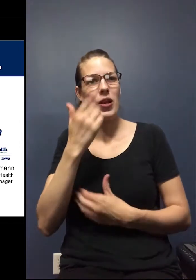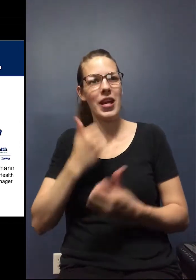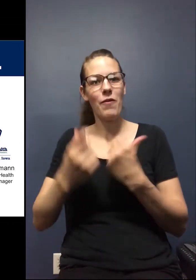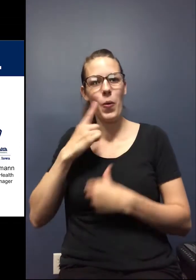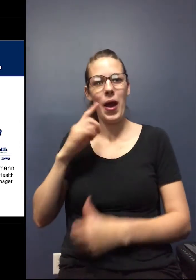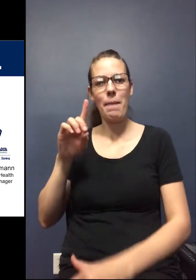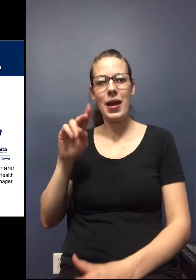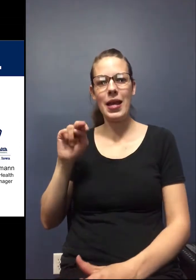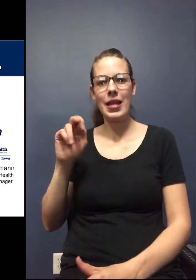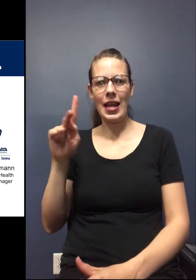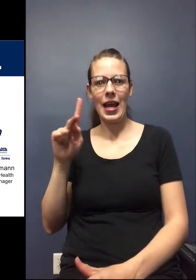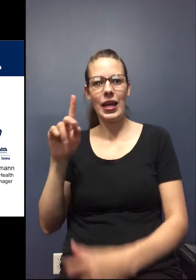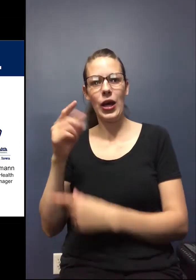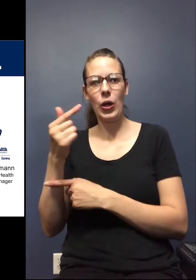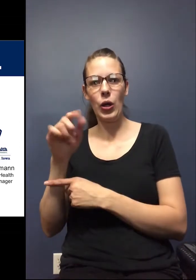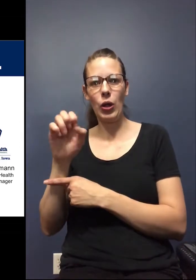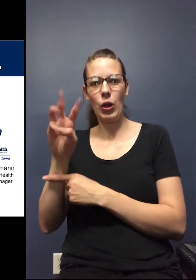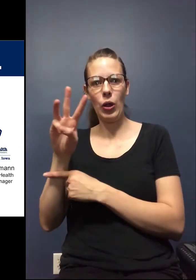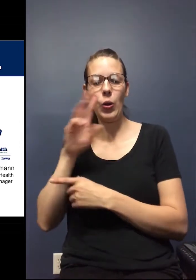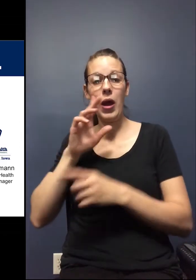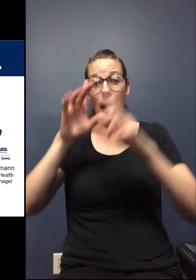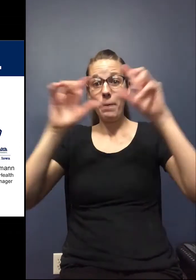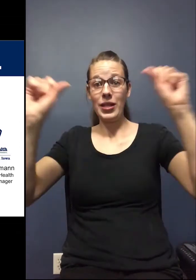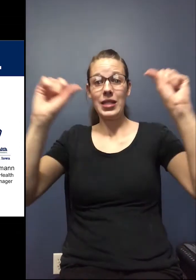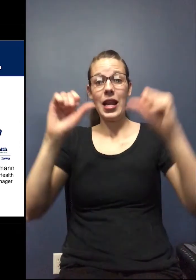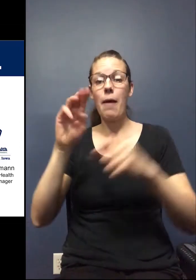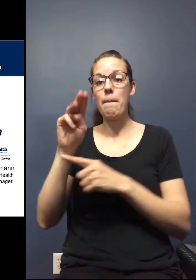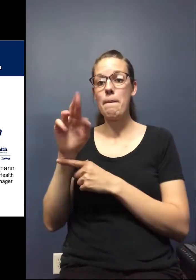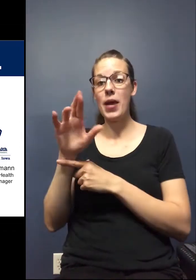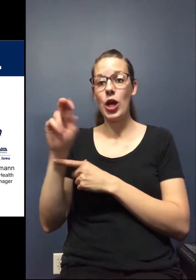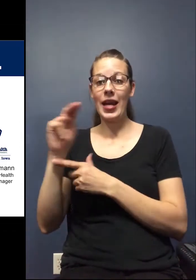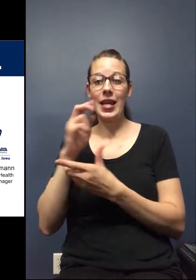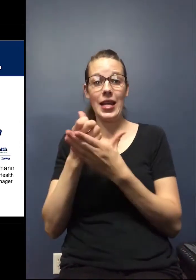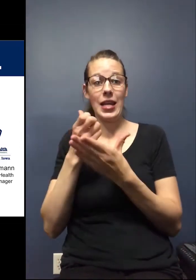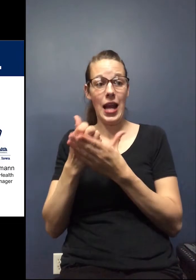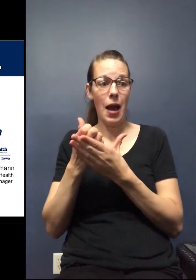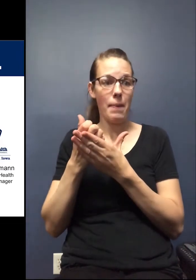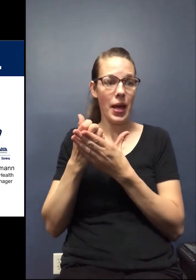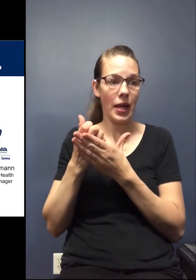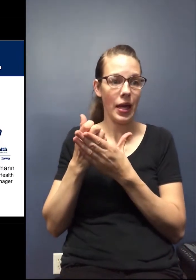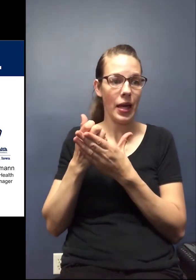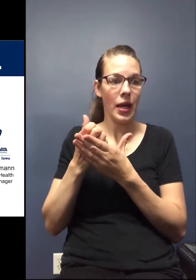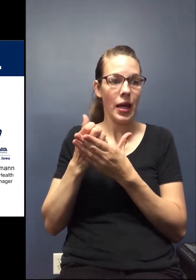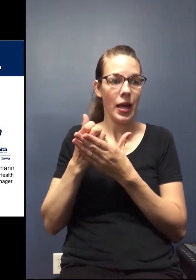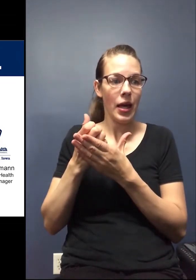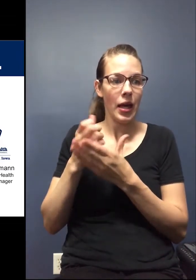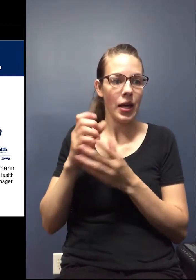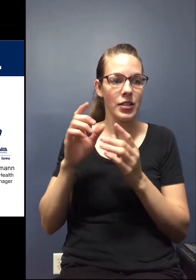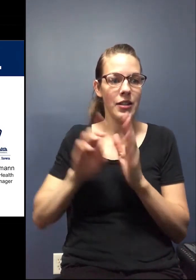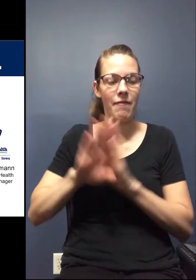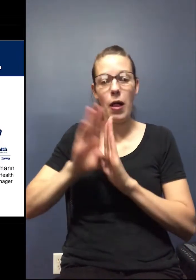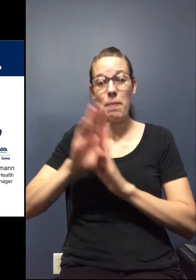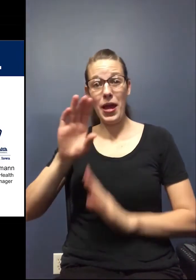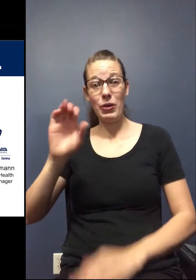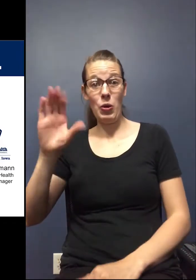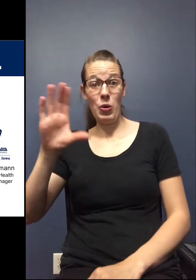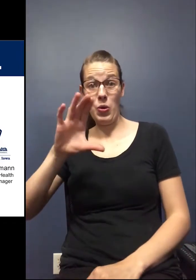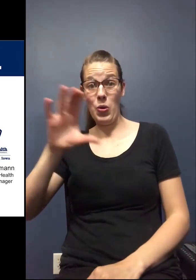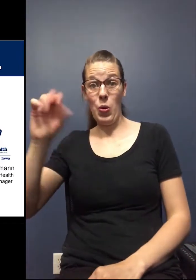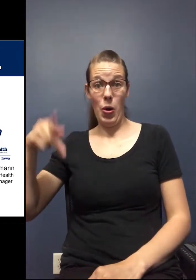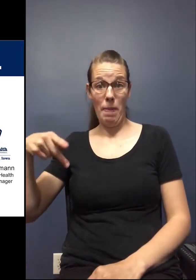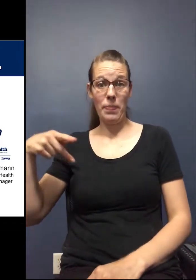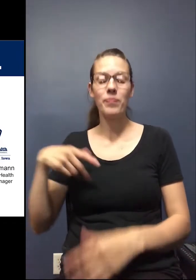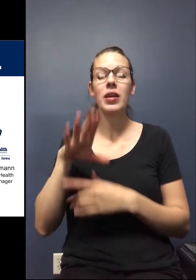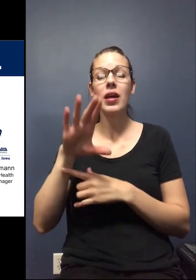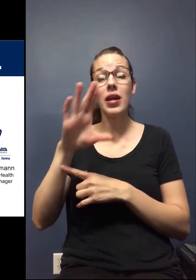name is Nick Glew. I'm president of Marion Economic Development Corporation. Typically, the role of our organization focuses on